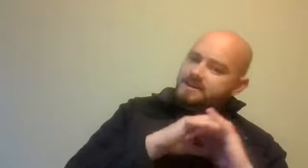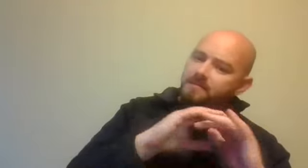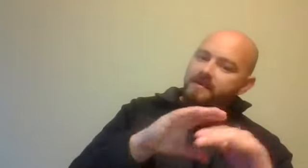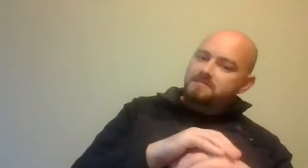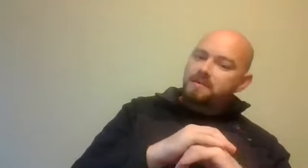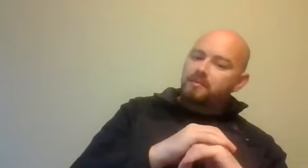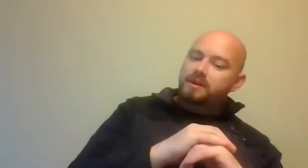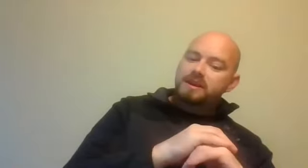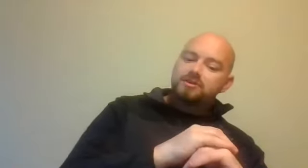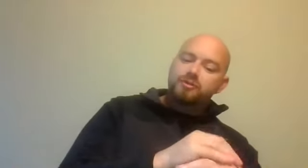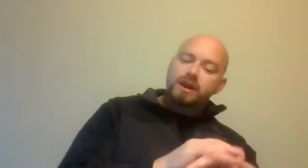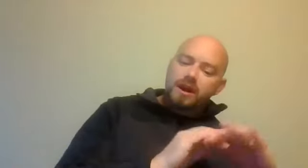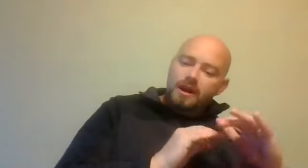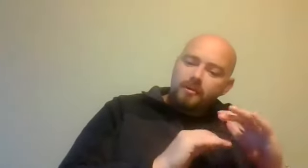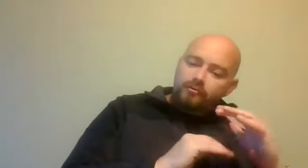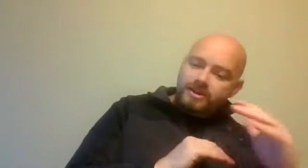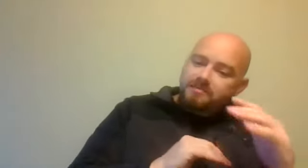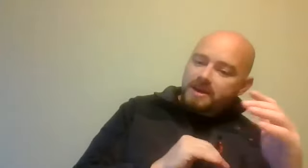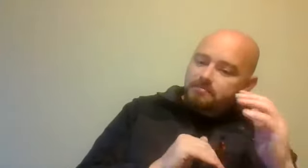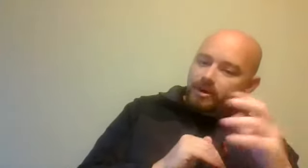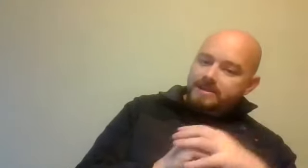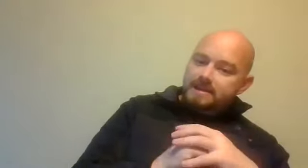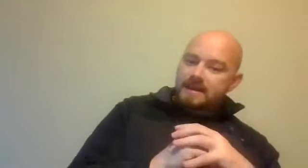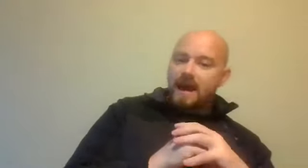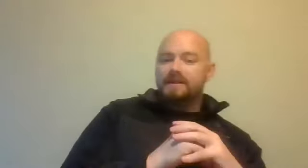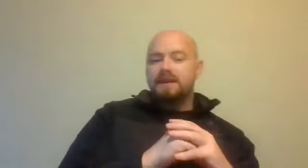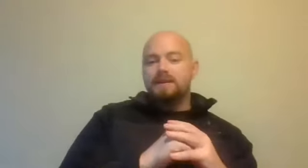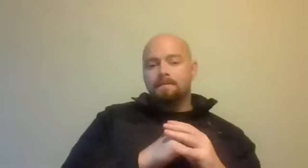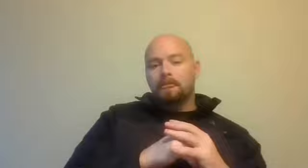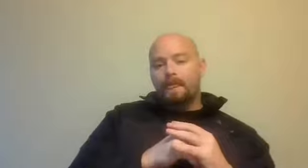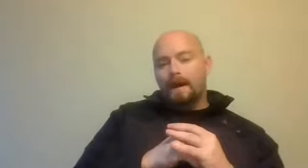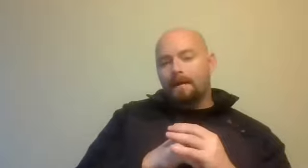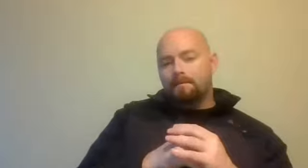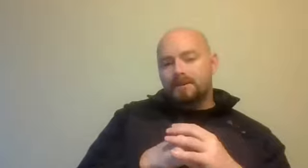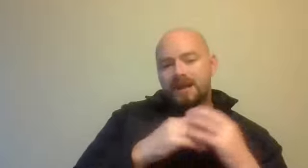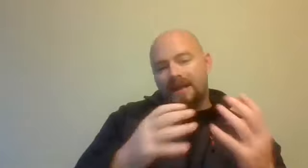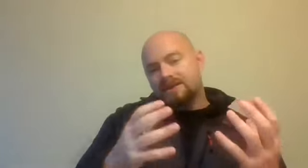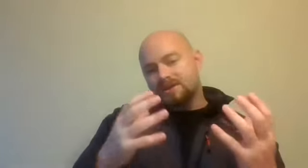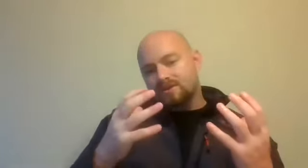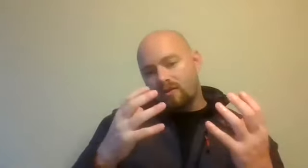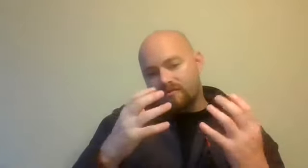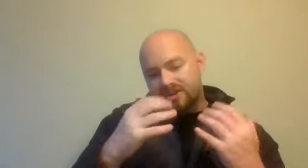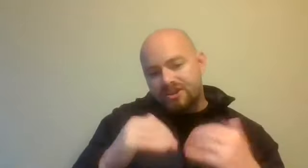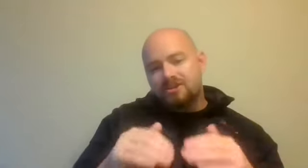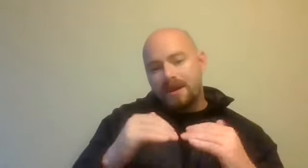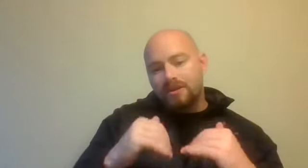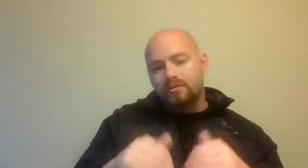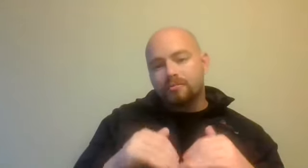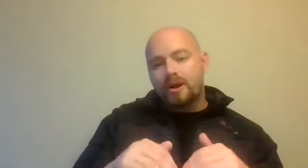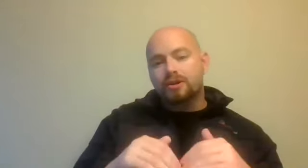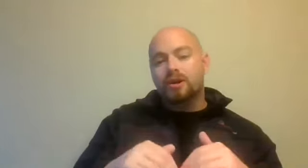experienced people within the industry, about risk-based mindsets and the challenges of decision making under pressure